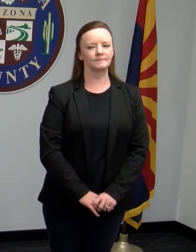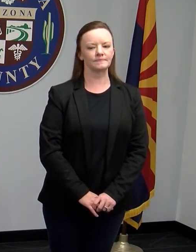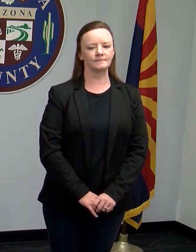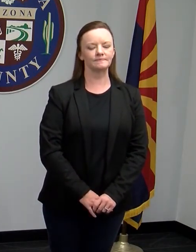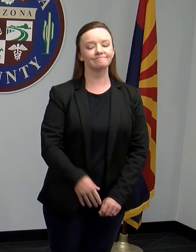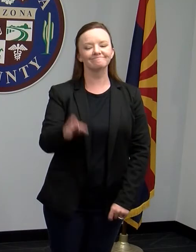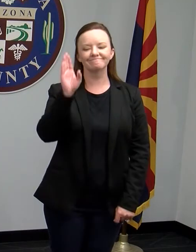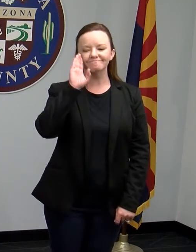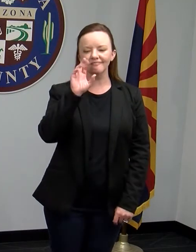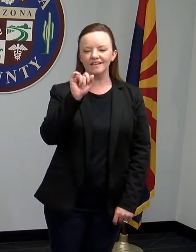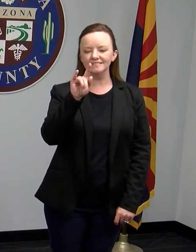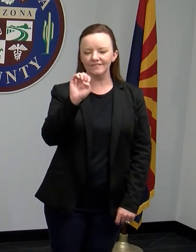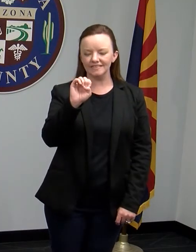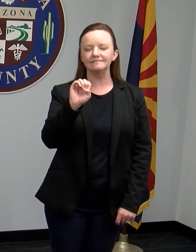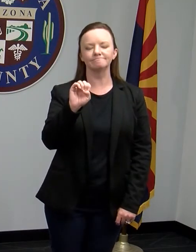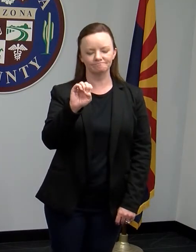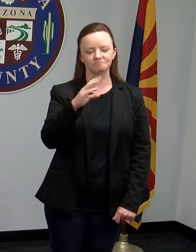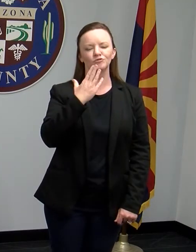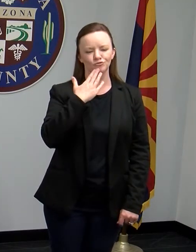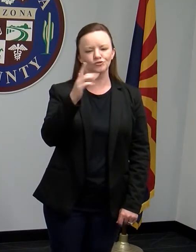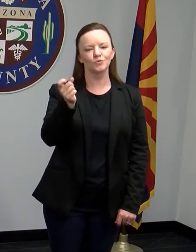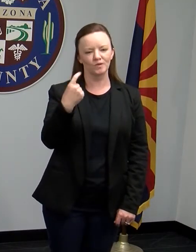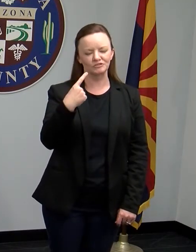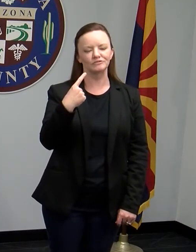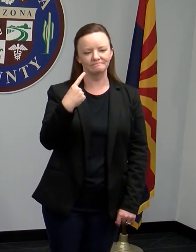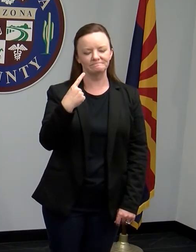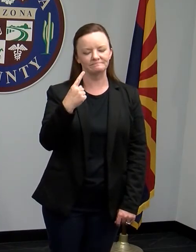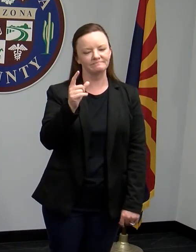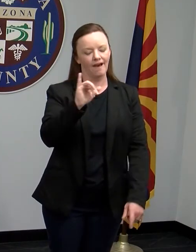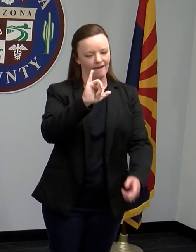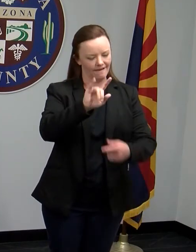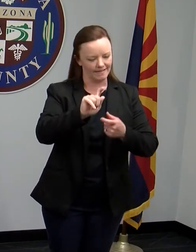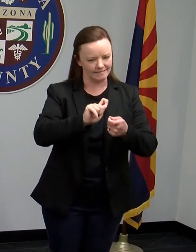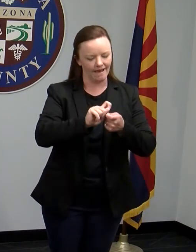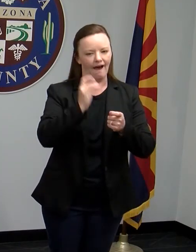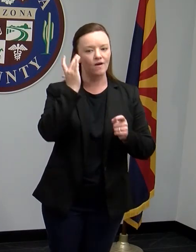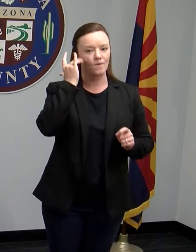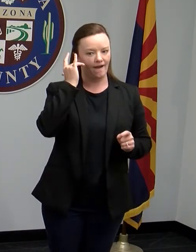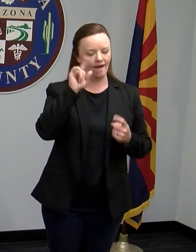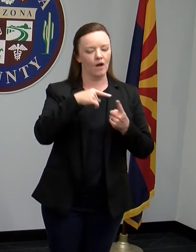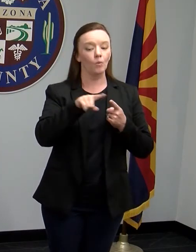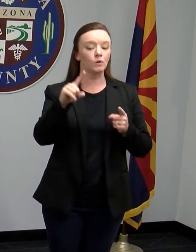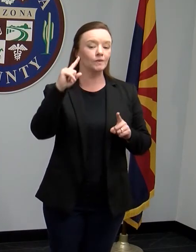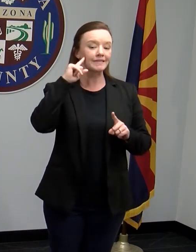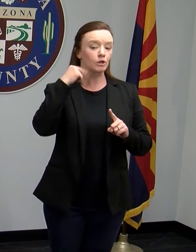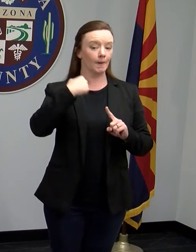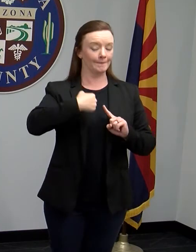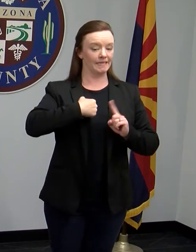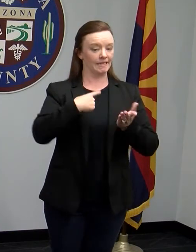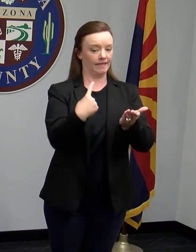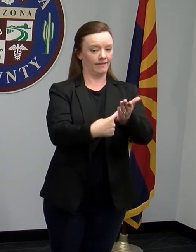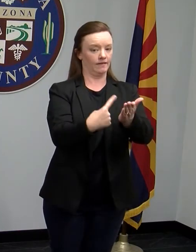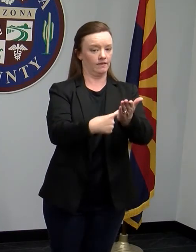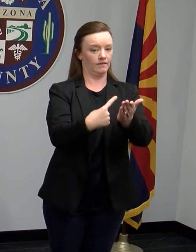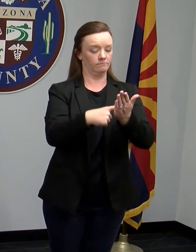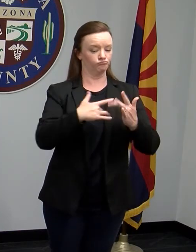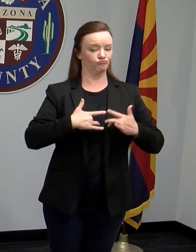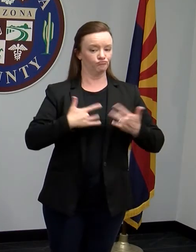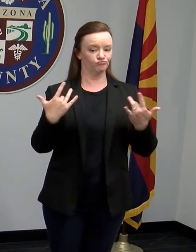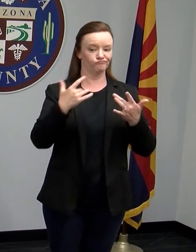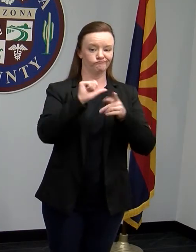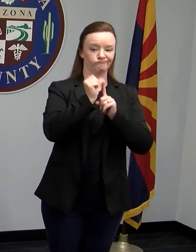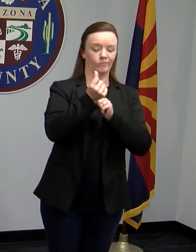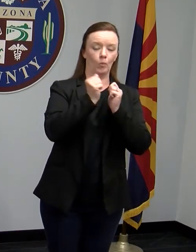Hi, Stephanie. That's a really good question, and it's exactly why whenever you hear me talking about the status of COVID